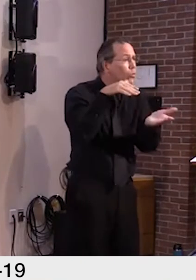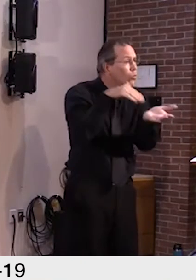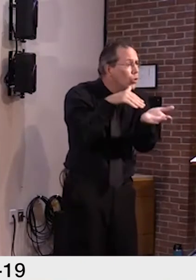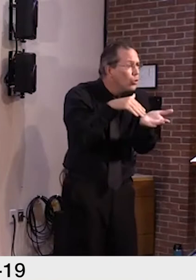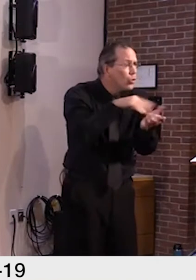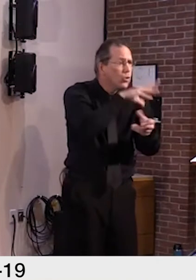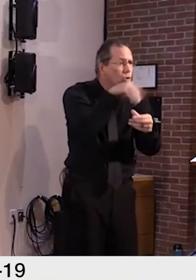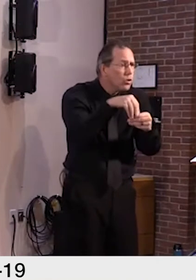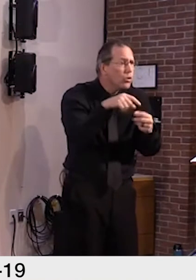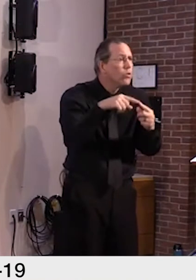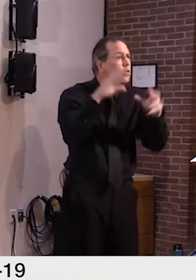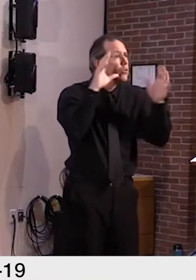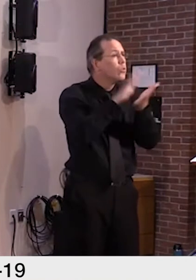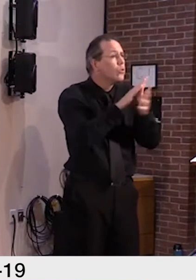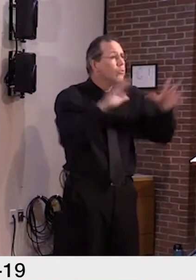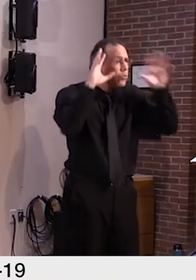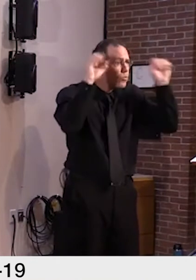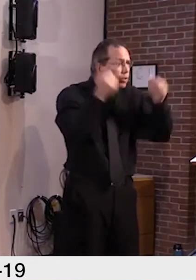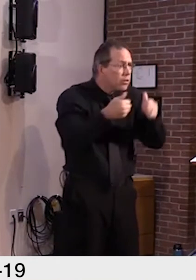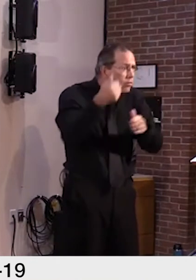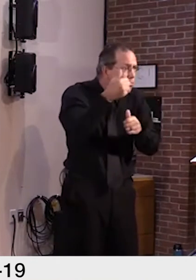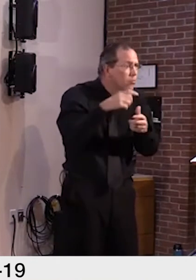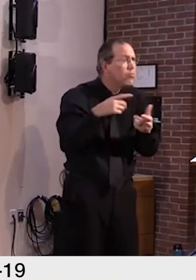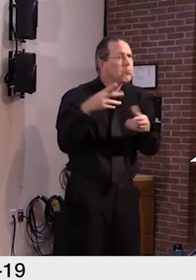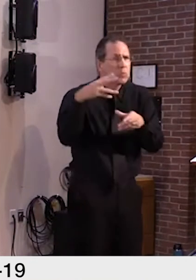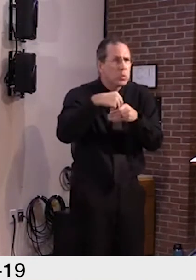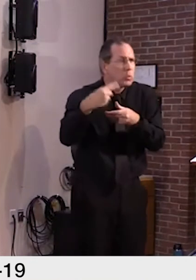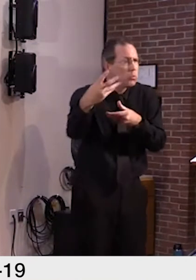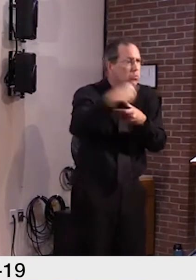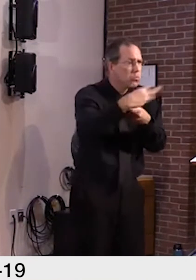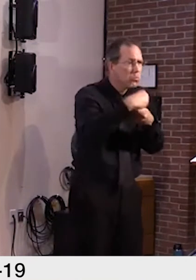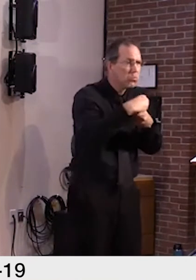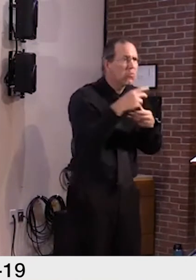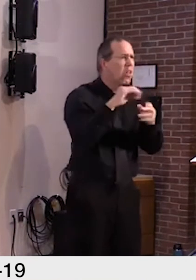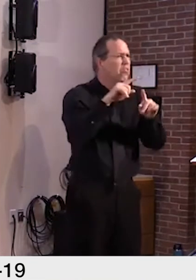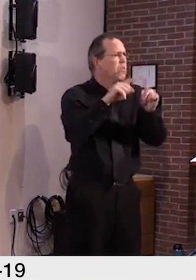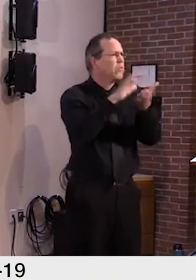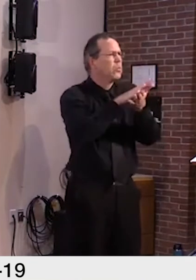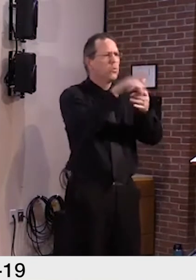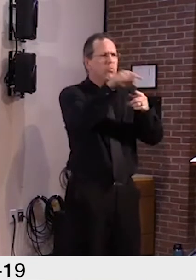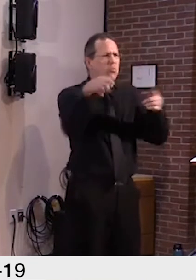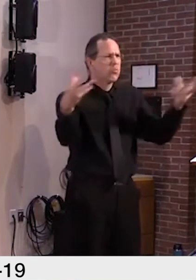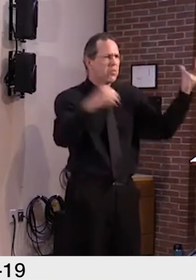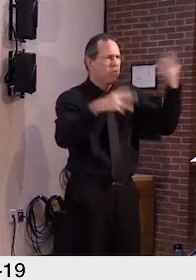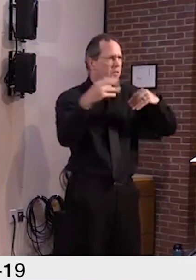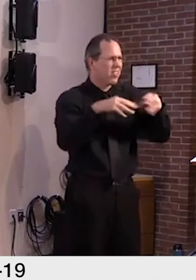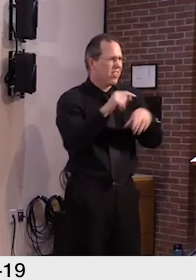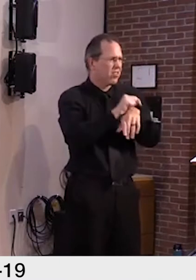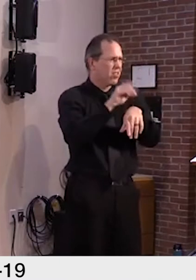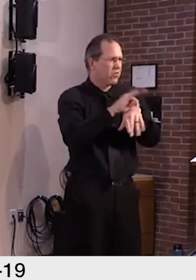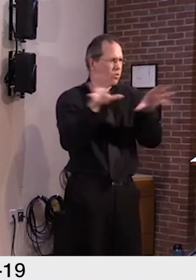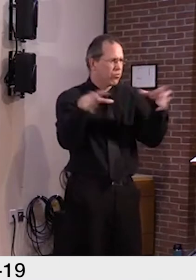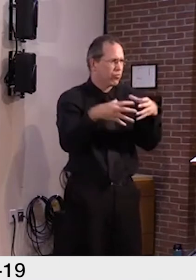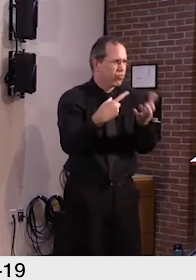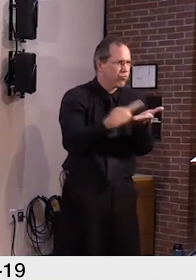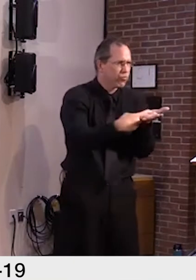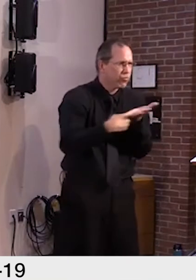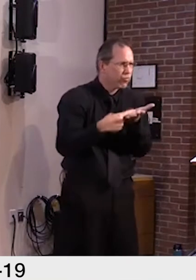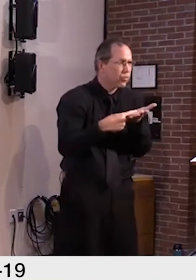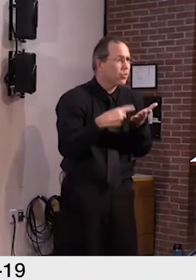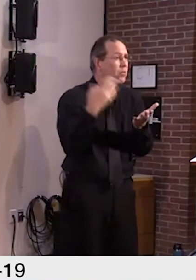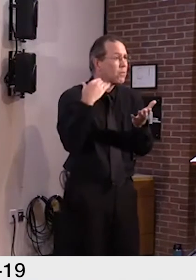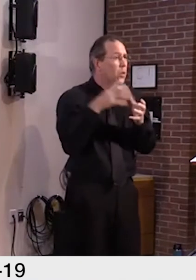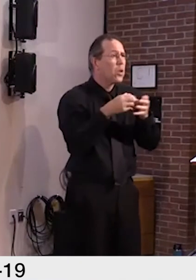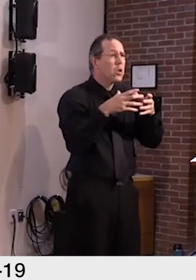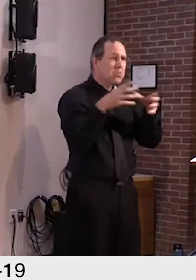leaders from all the major educational settings, we decided this week that we're going to reconvene that task force and it will start meeting in the coming